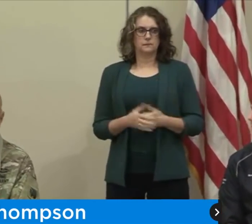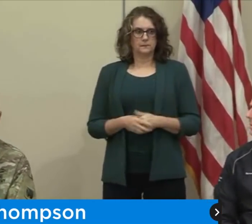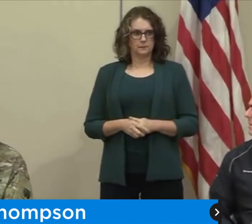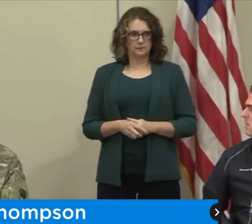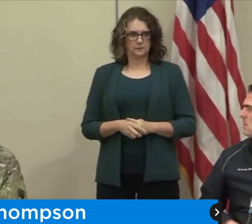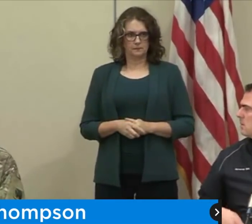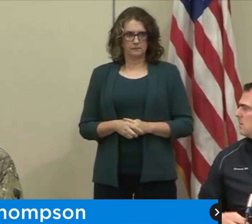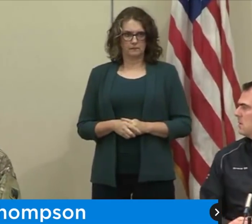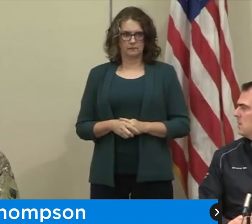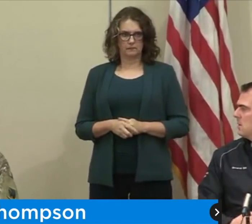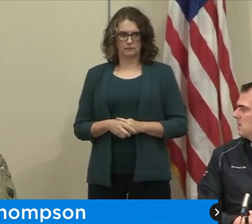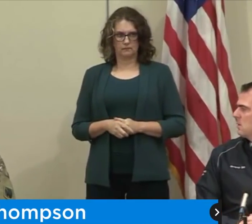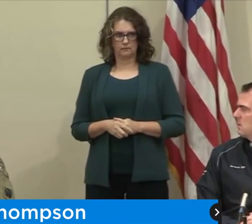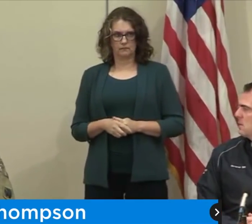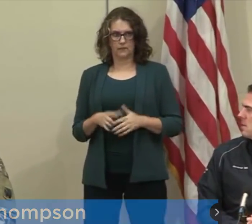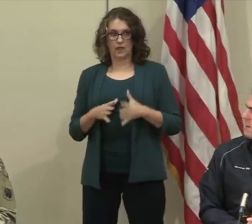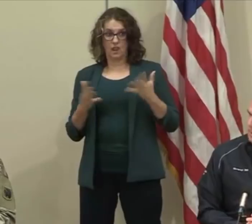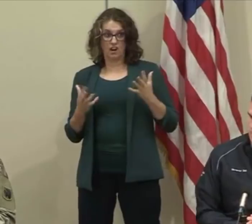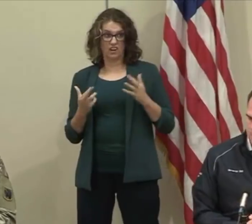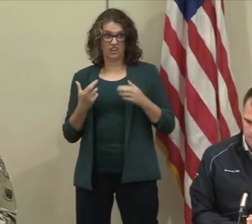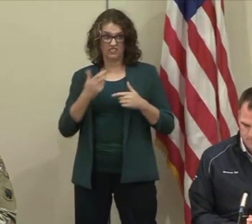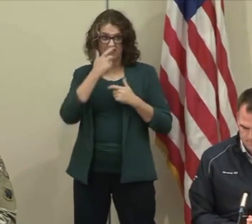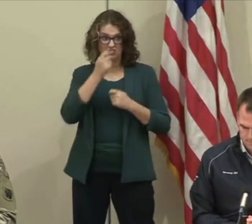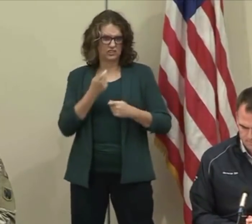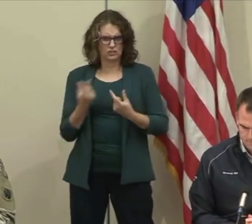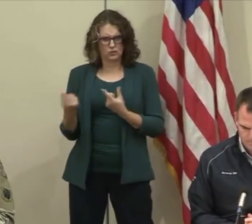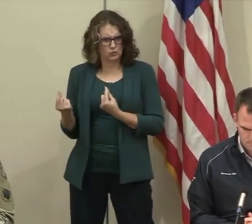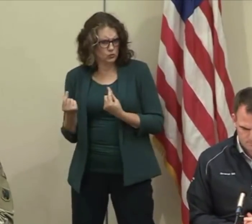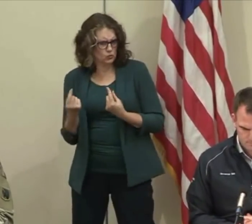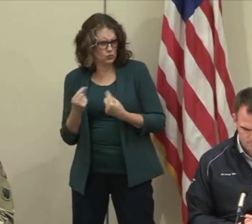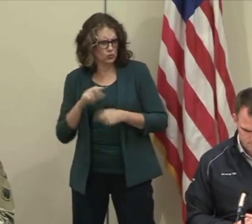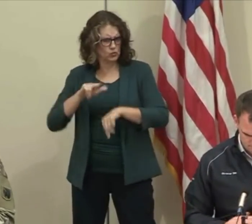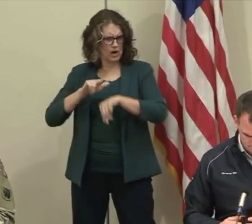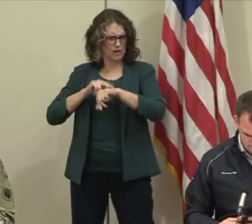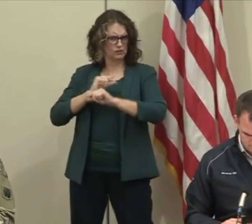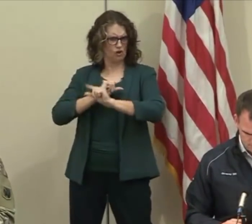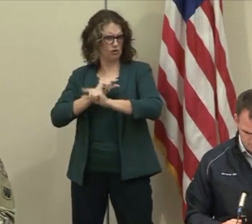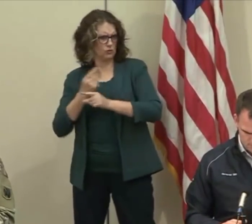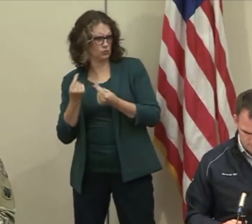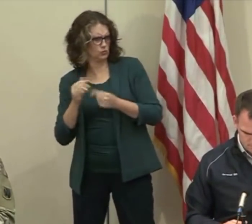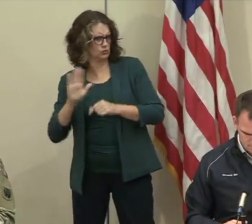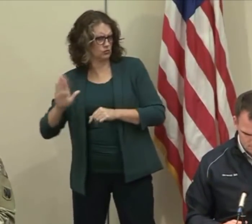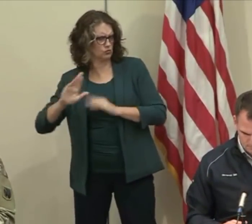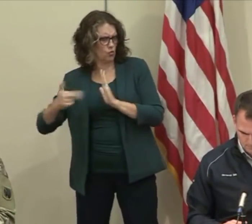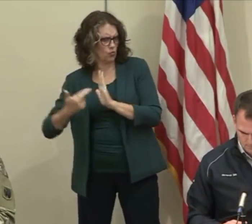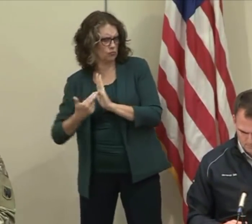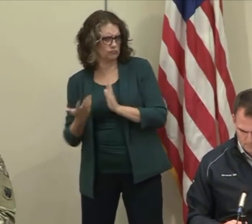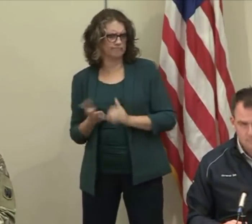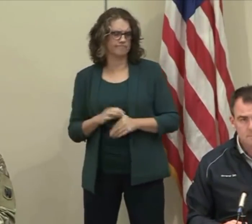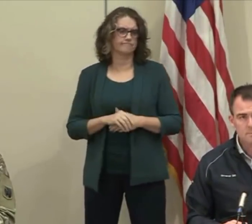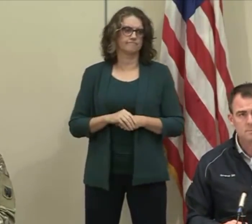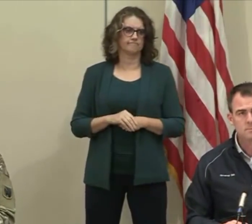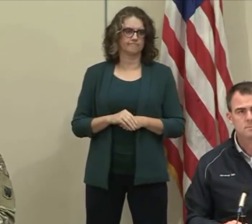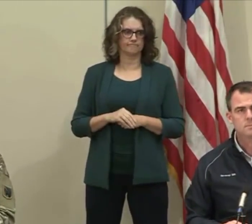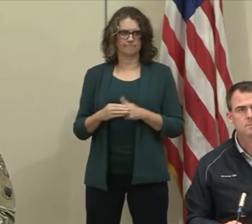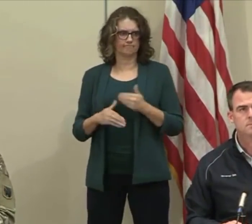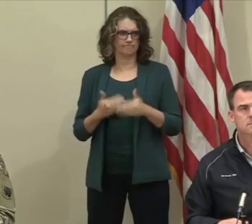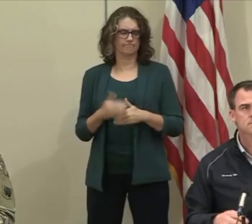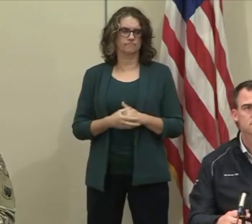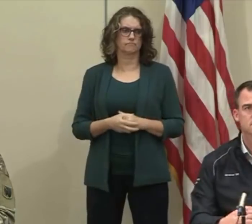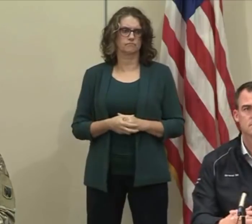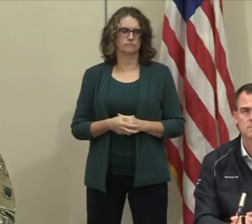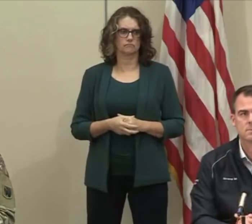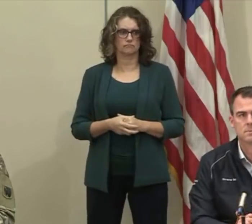to the Guard and the role that the Guard would play as this pandemic plays out. And I just want to assure the